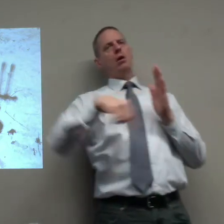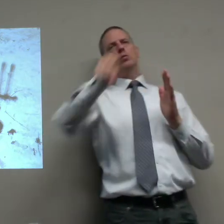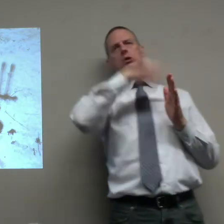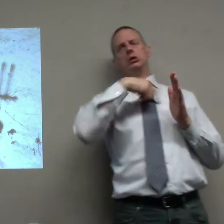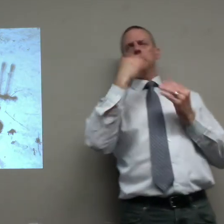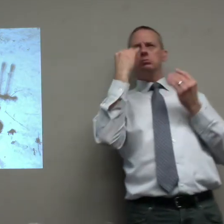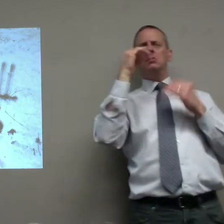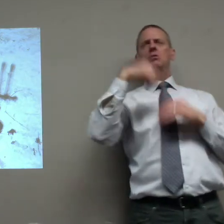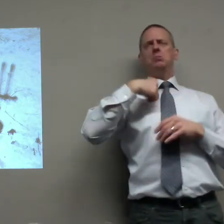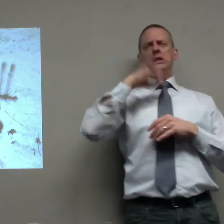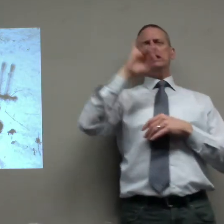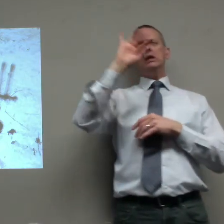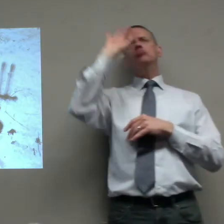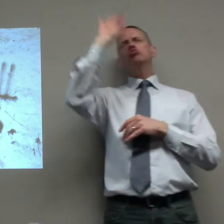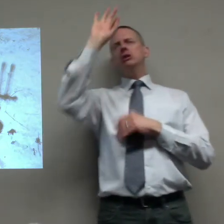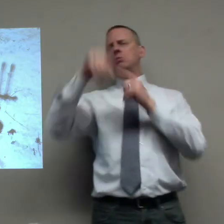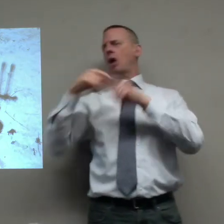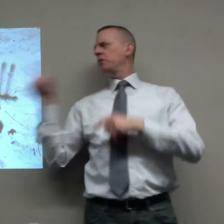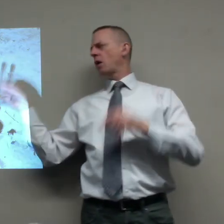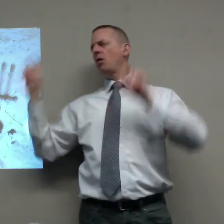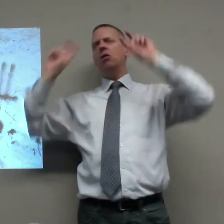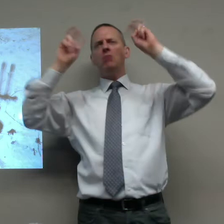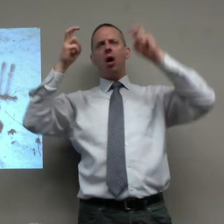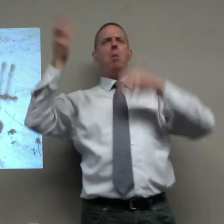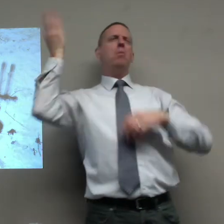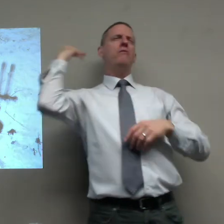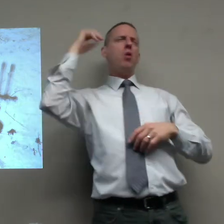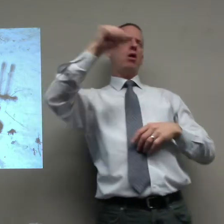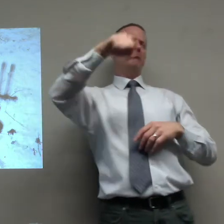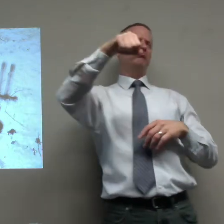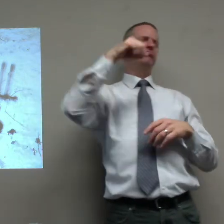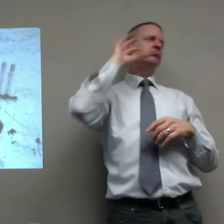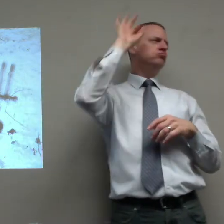I pray that we'll be able to think and say, oh, we did preach about this before. Yeah.